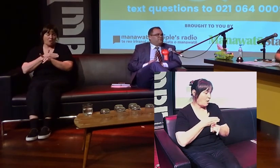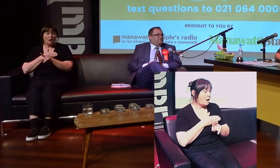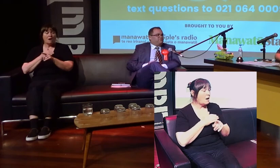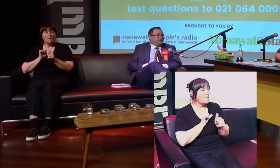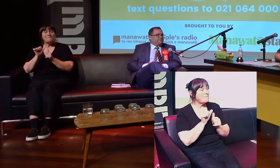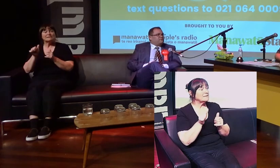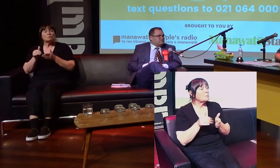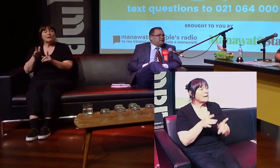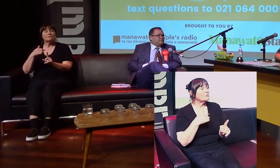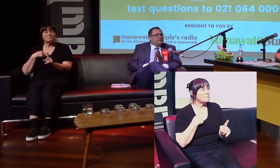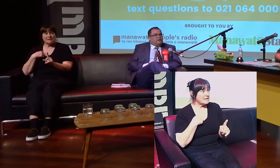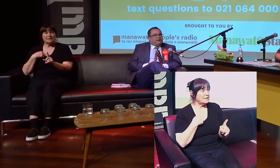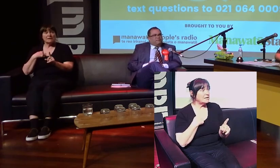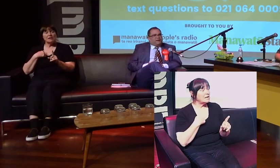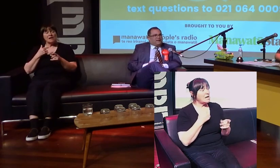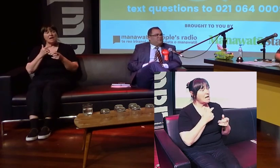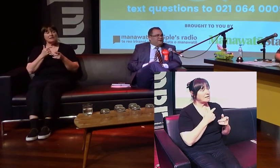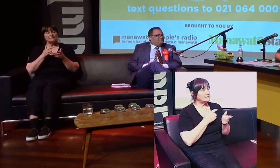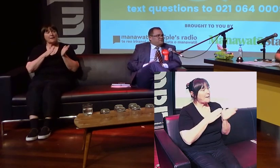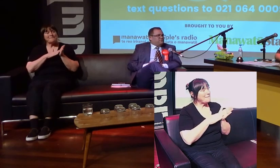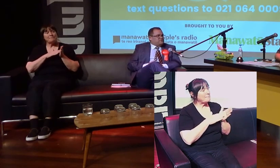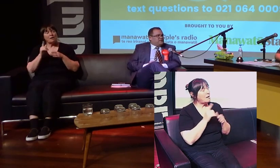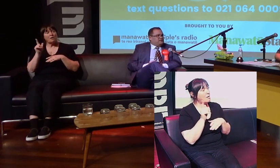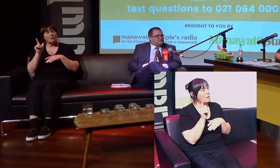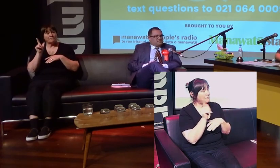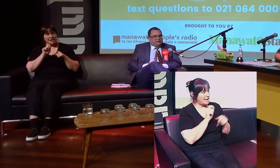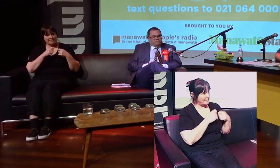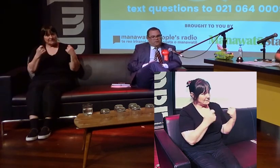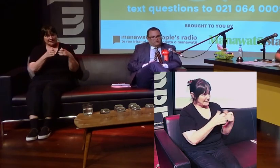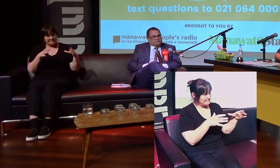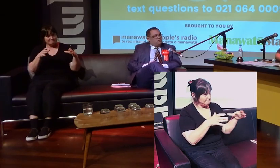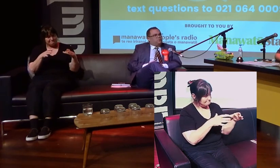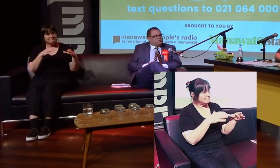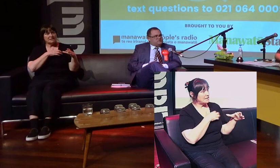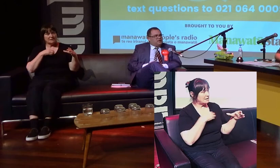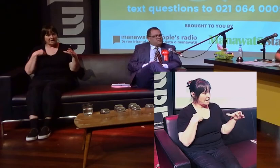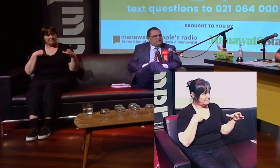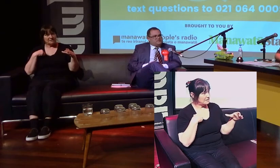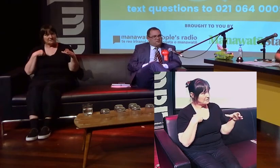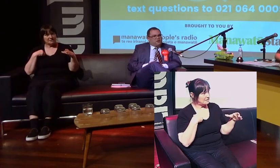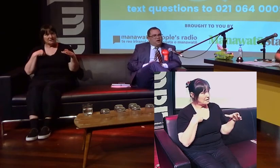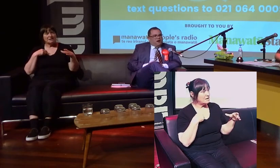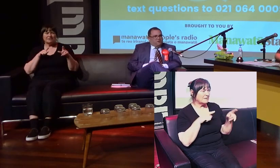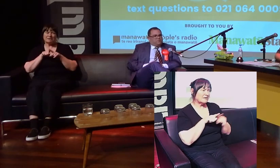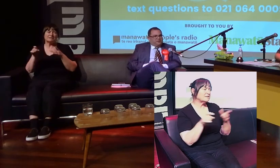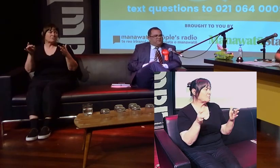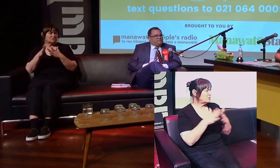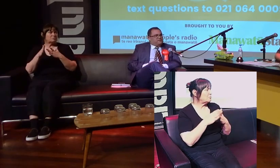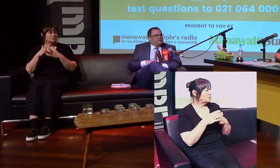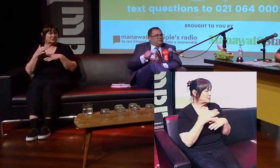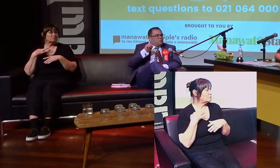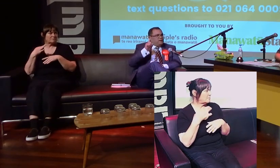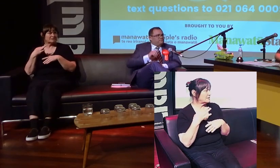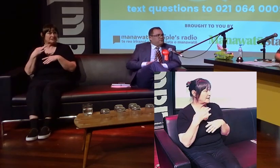a member of the Labour team. And Labour and government, obviously, is the top option as I see it. So I would be